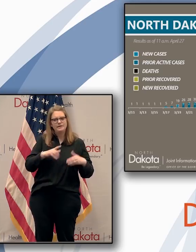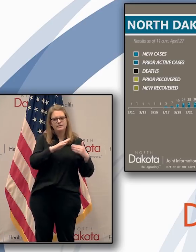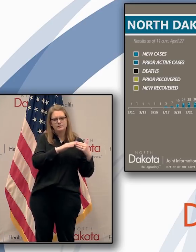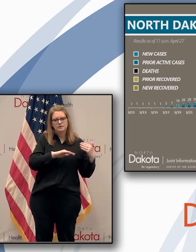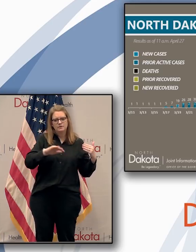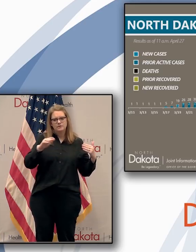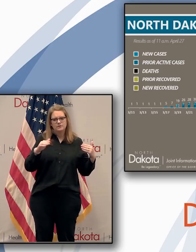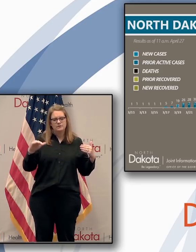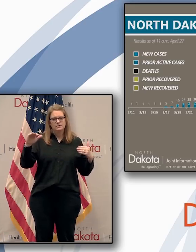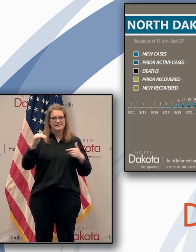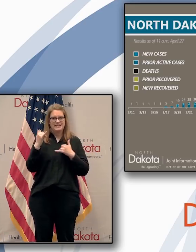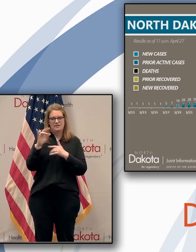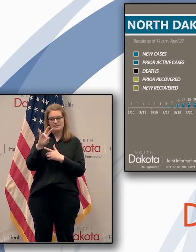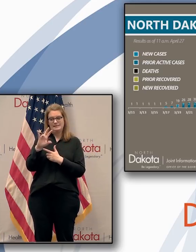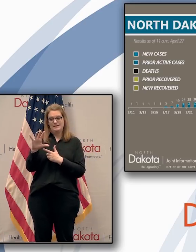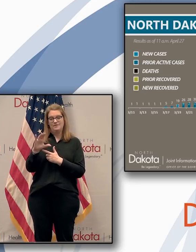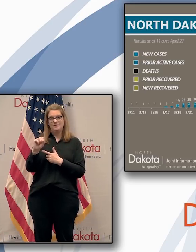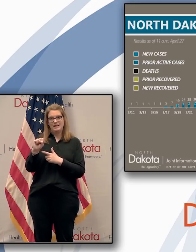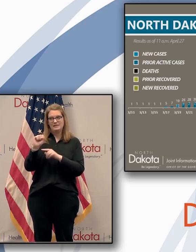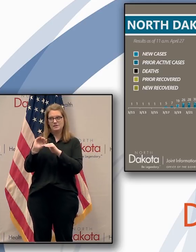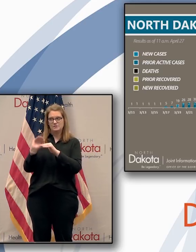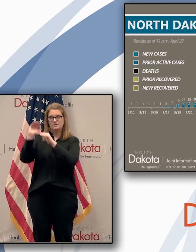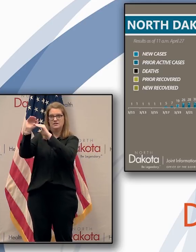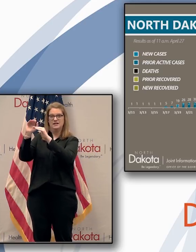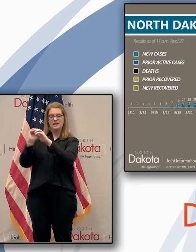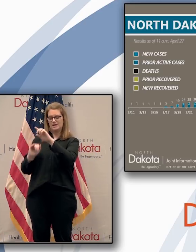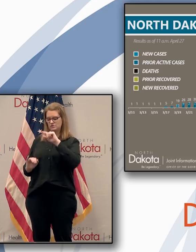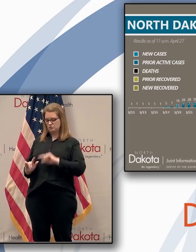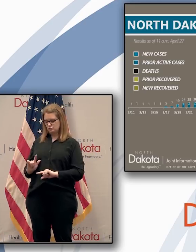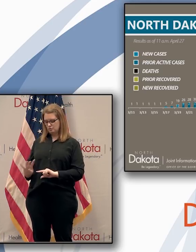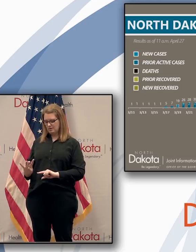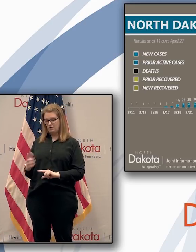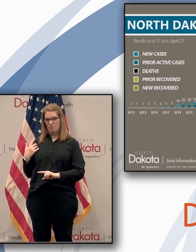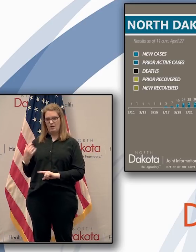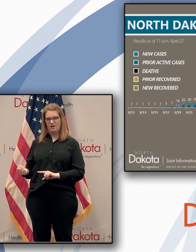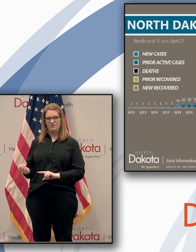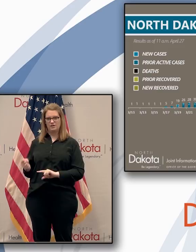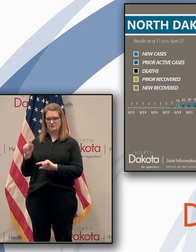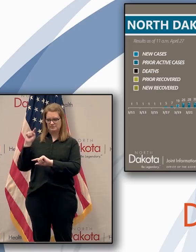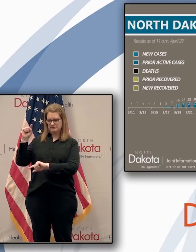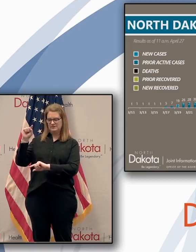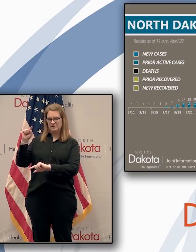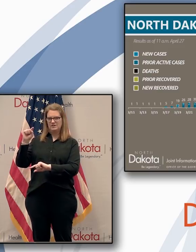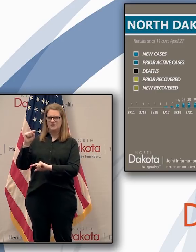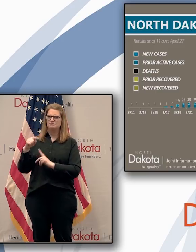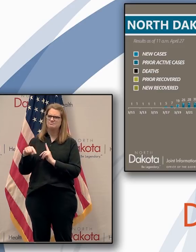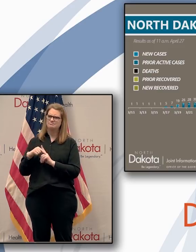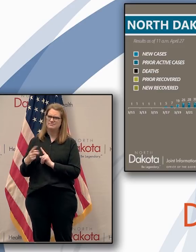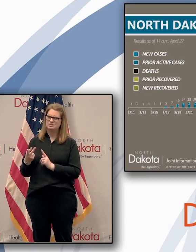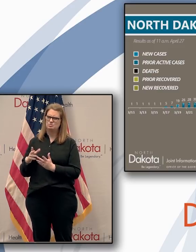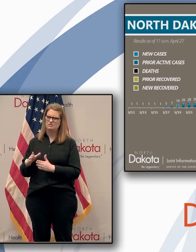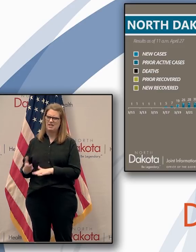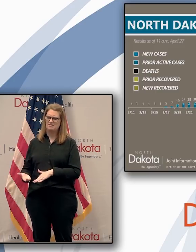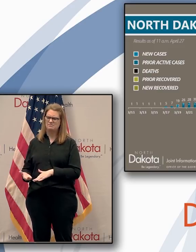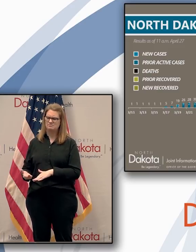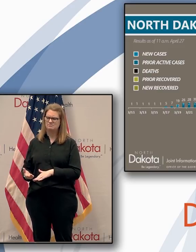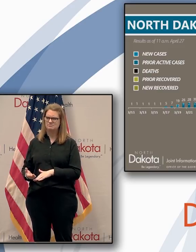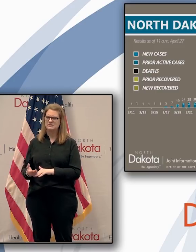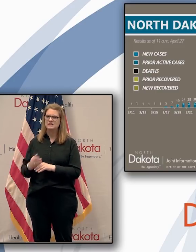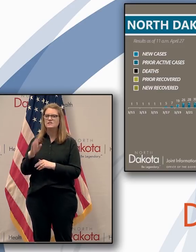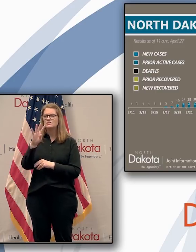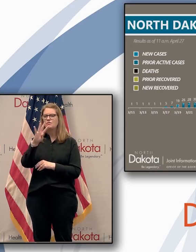75 new cases and only 24 recovered, minus sadly the two deaths. had a net 49